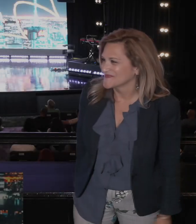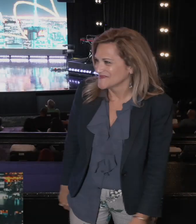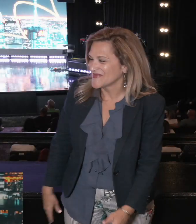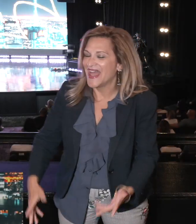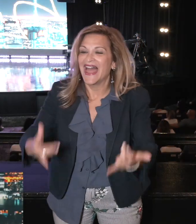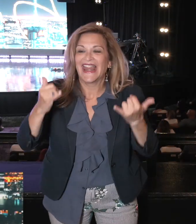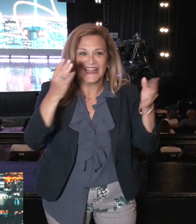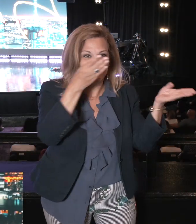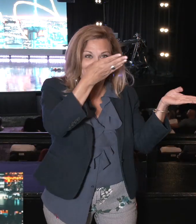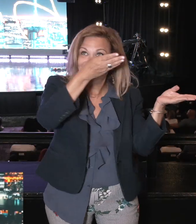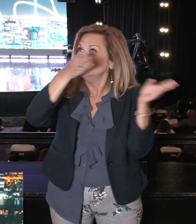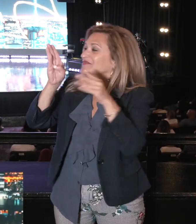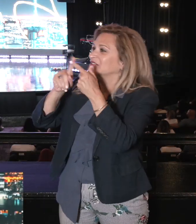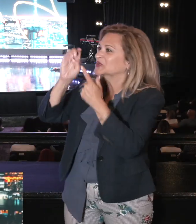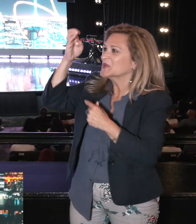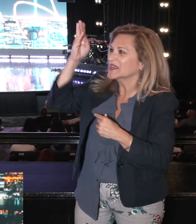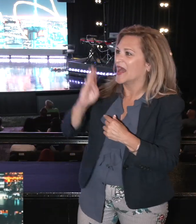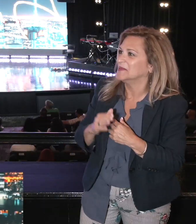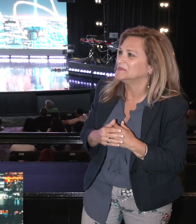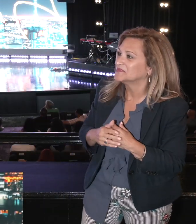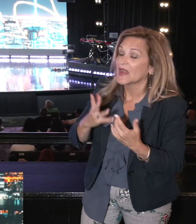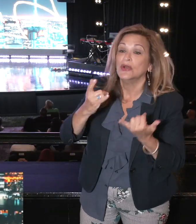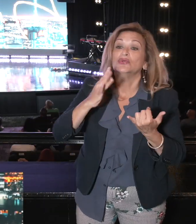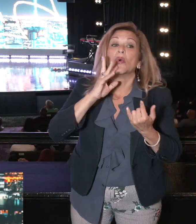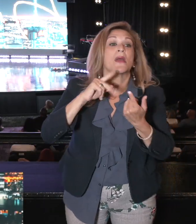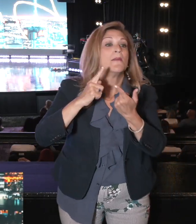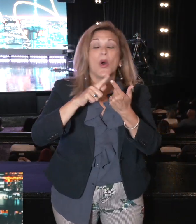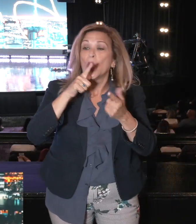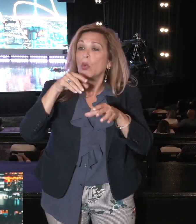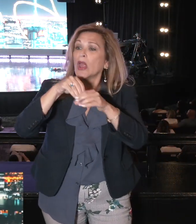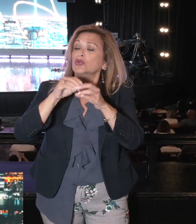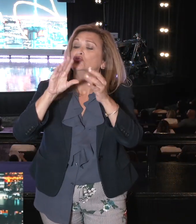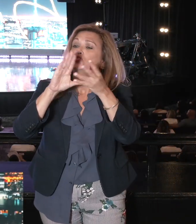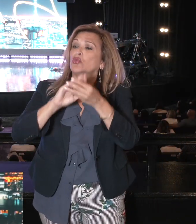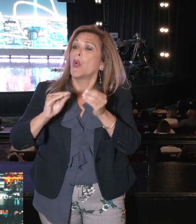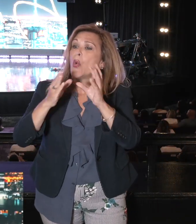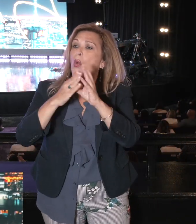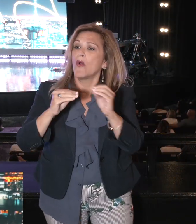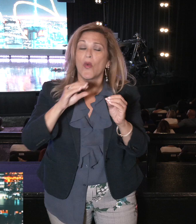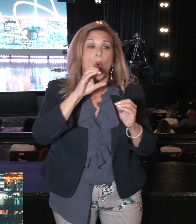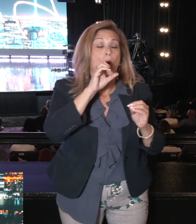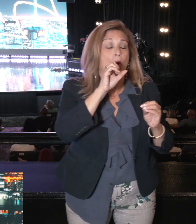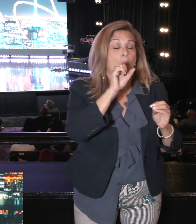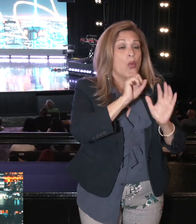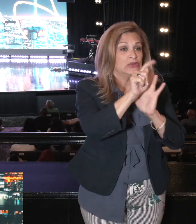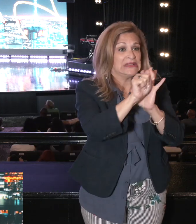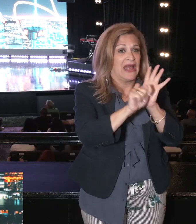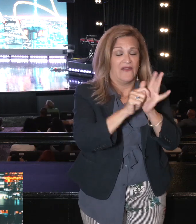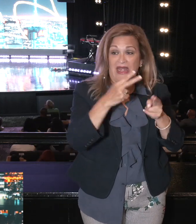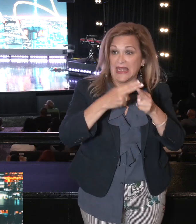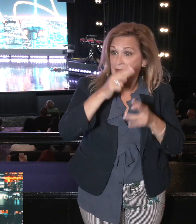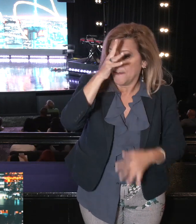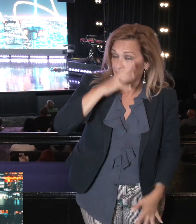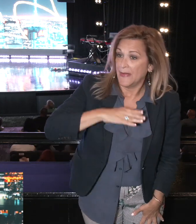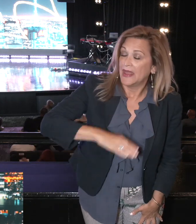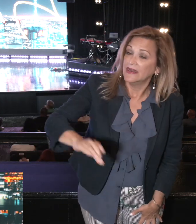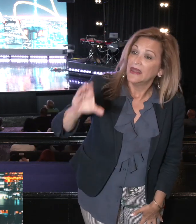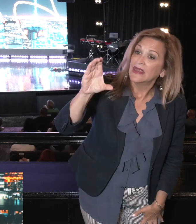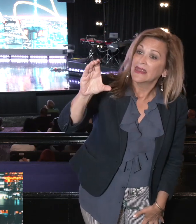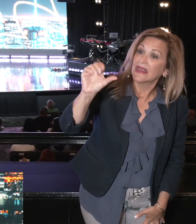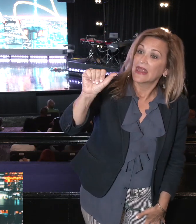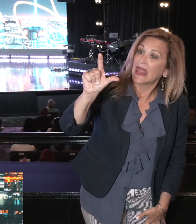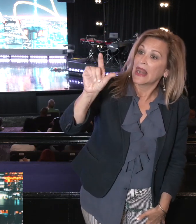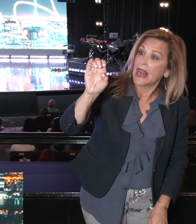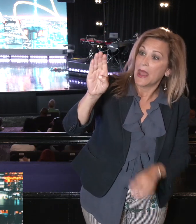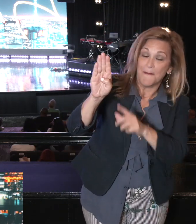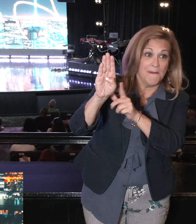I want to talk about Caleb, Caleb, a powerful man of God in the Bible, and it's a lesson for us because